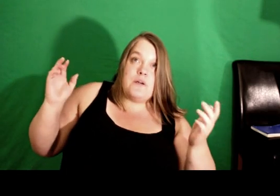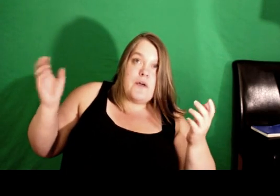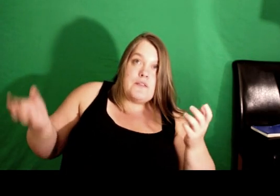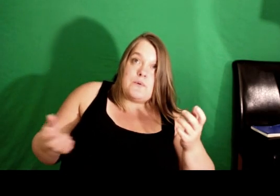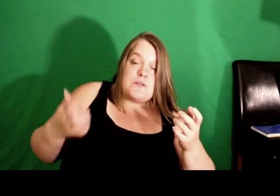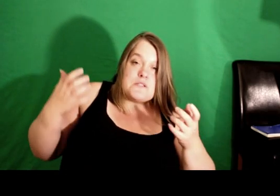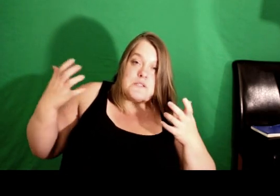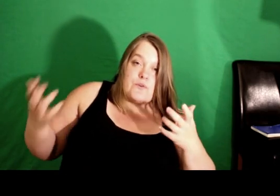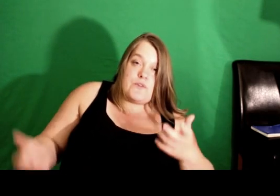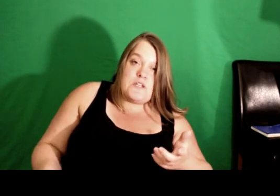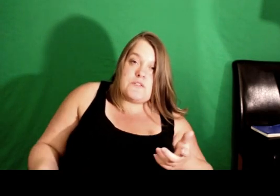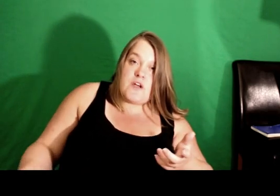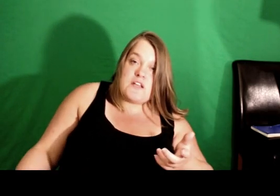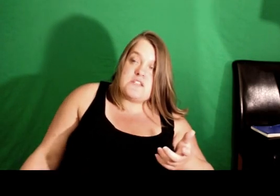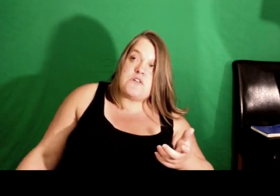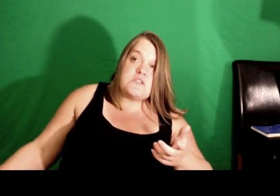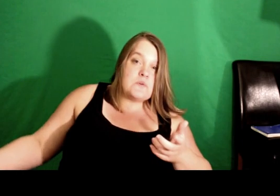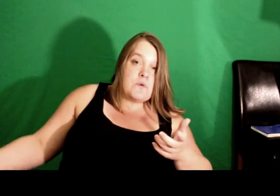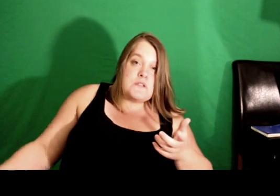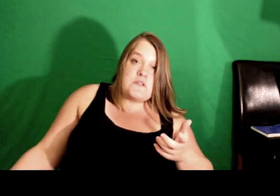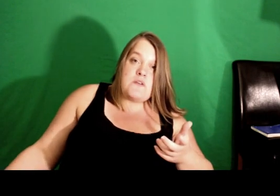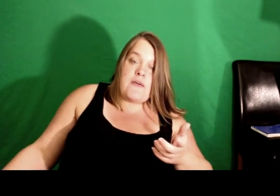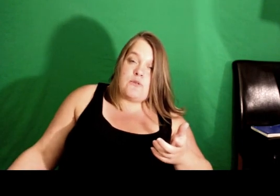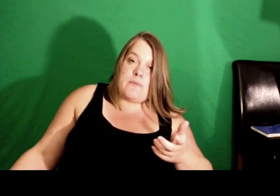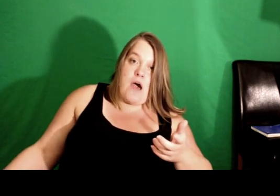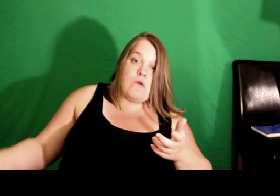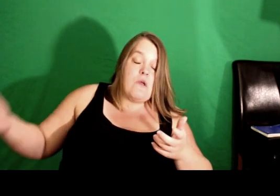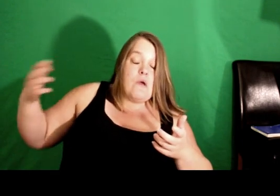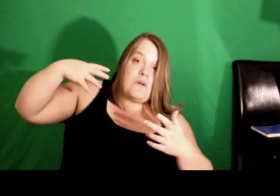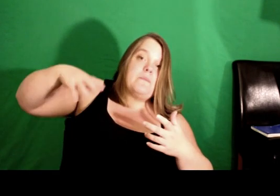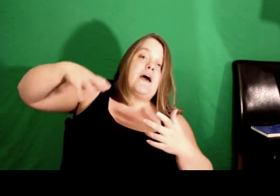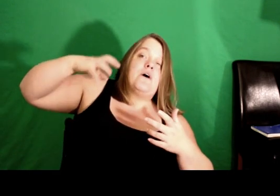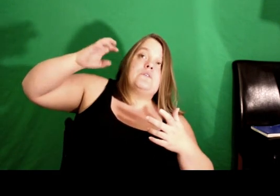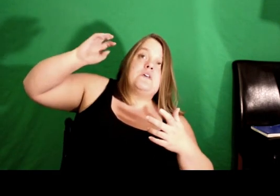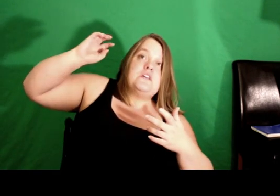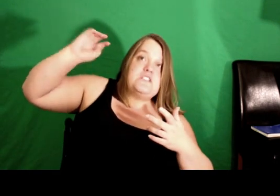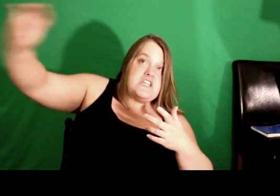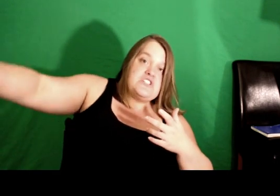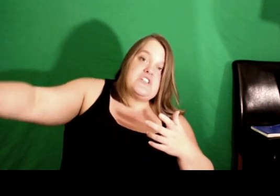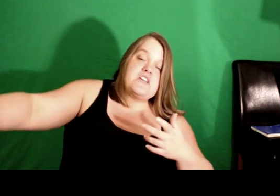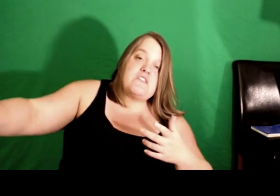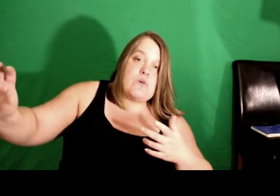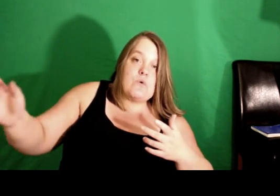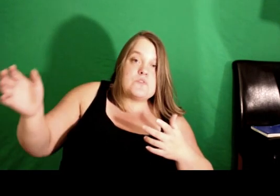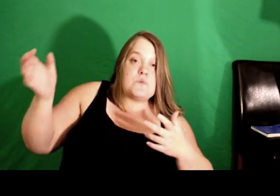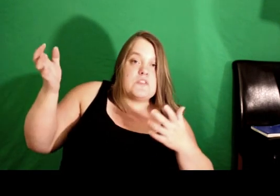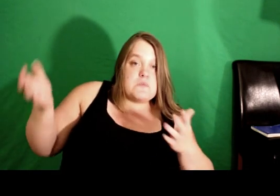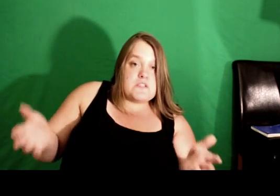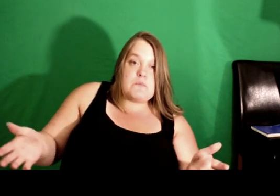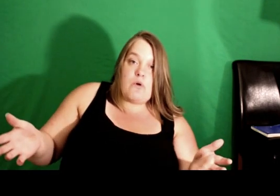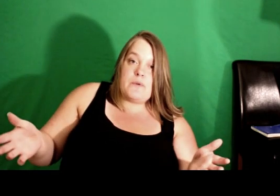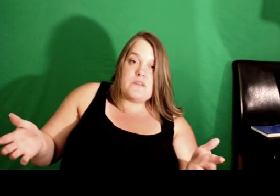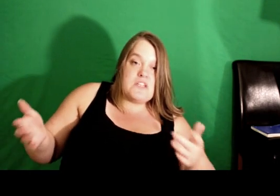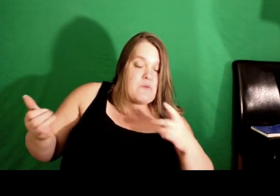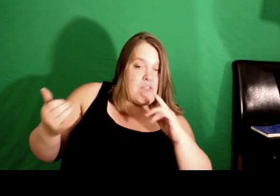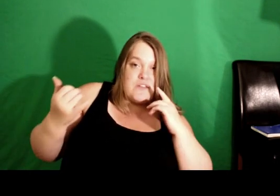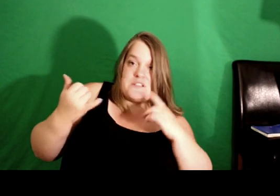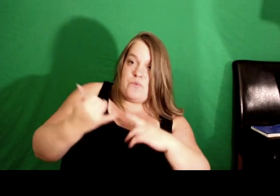what in the world is this whole Fitness Friday series and what is Living Able about? They're about teaching those with limited mobility, whether it's in a